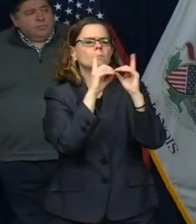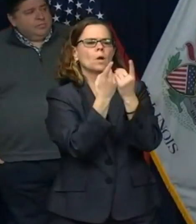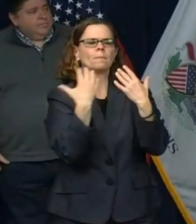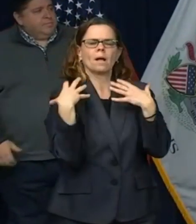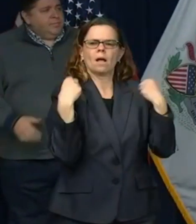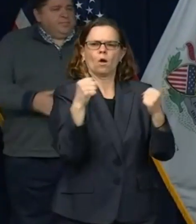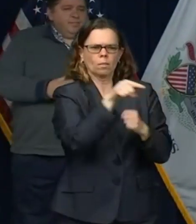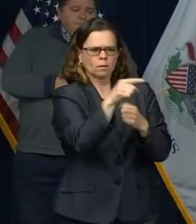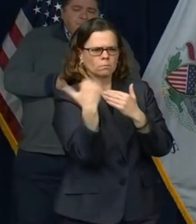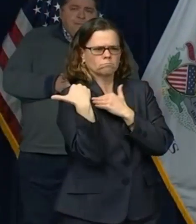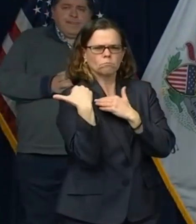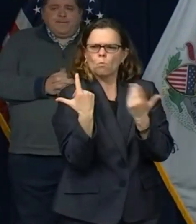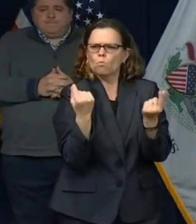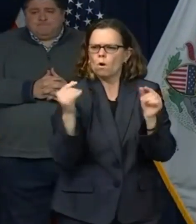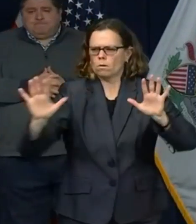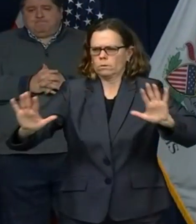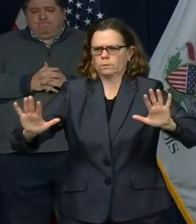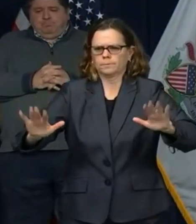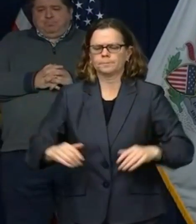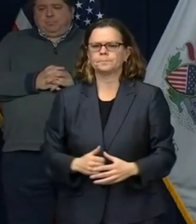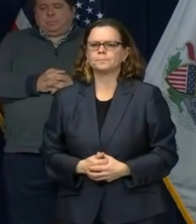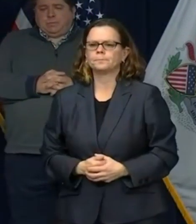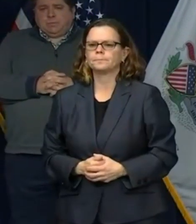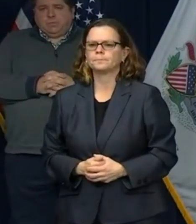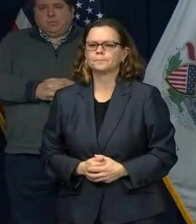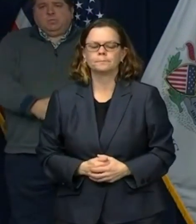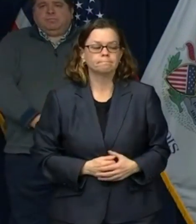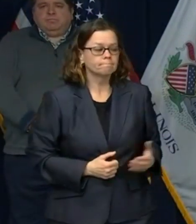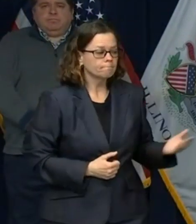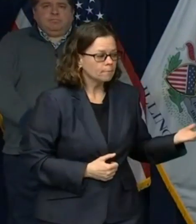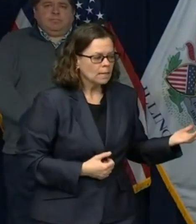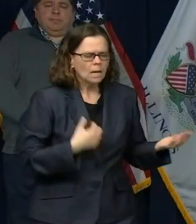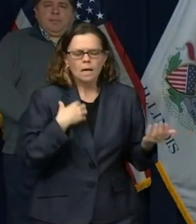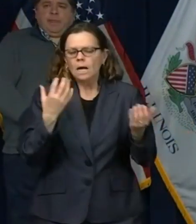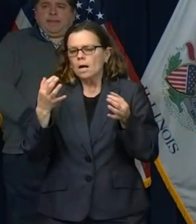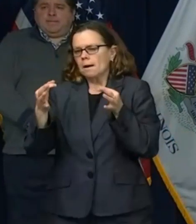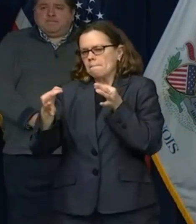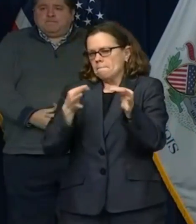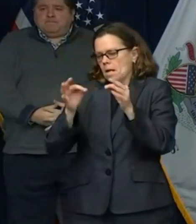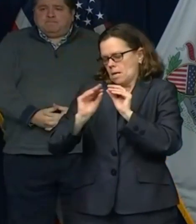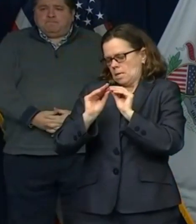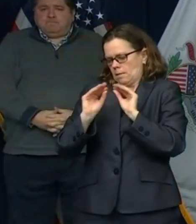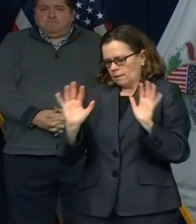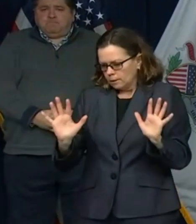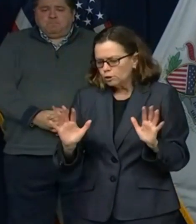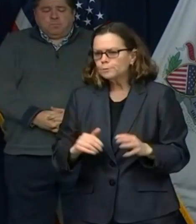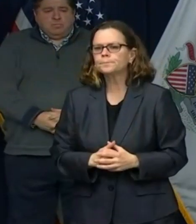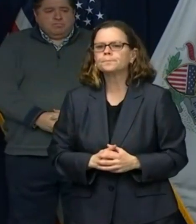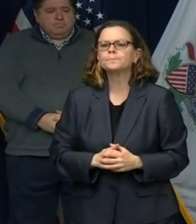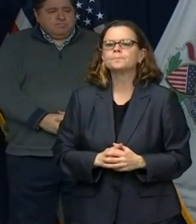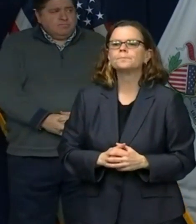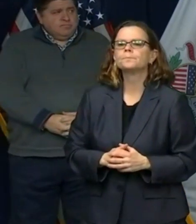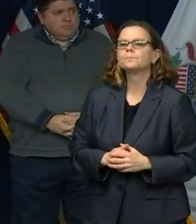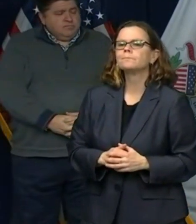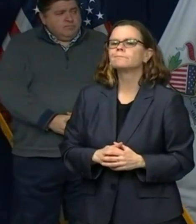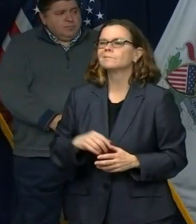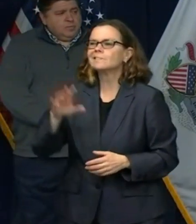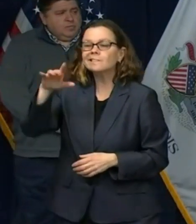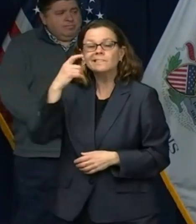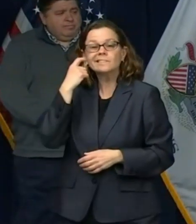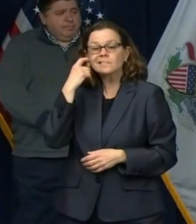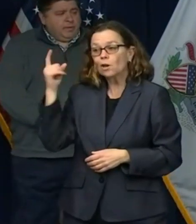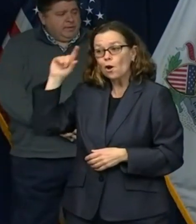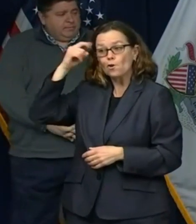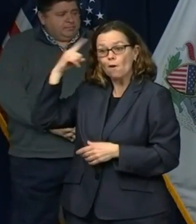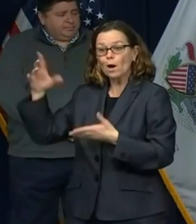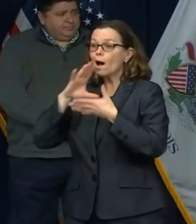So, first and foremost, I think the role of, like, as the Governor mentioned, is that we want the